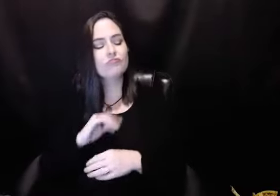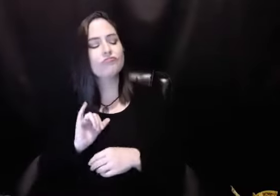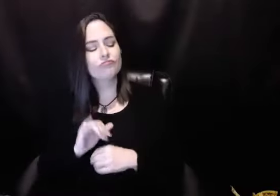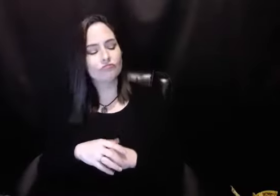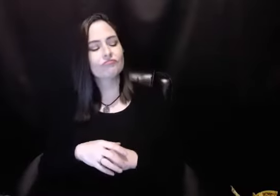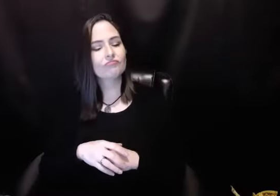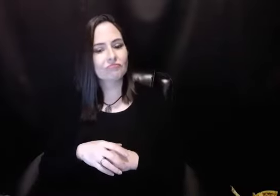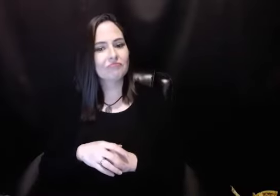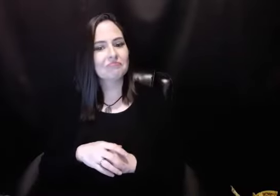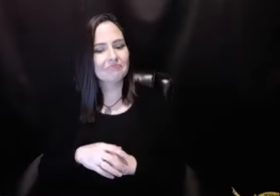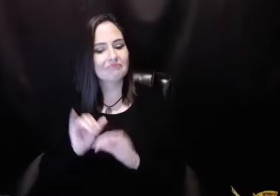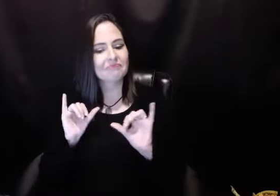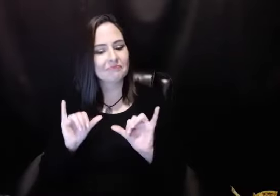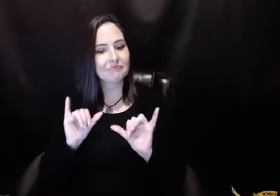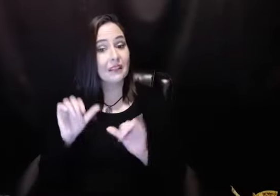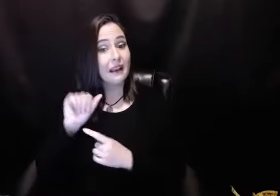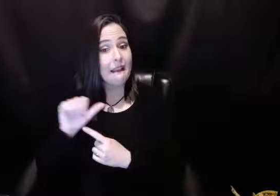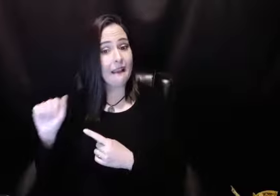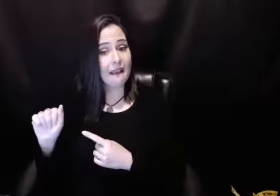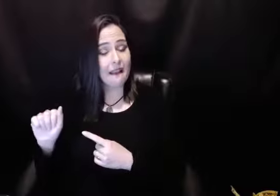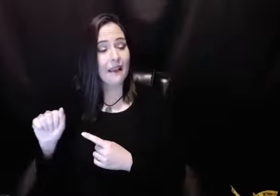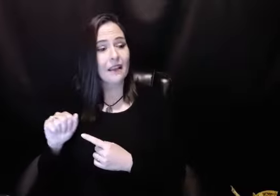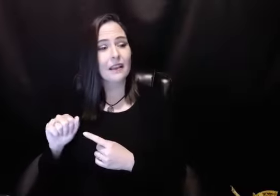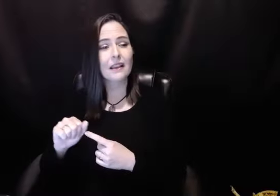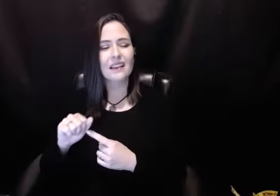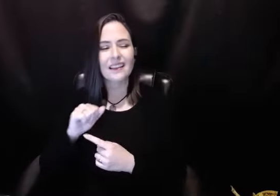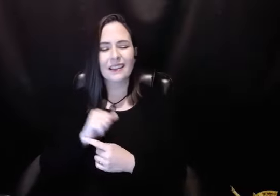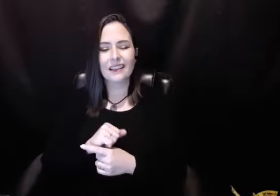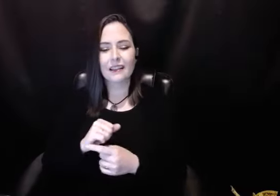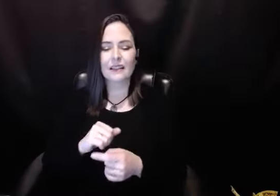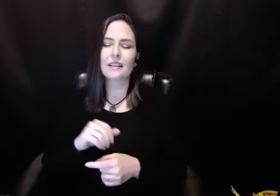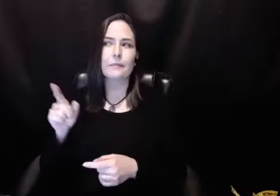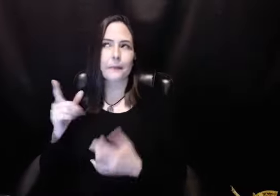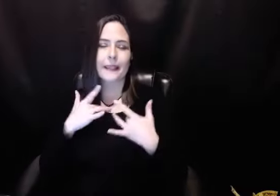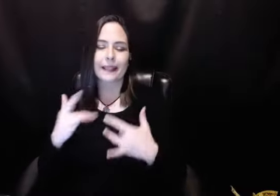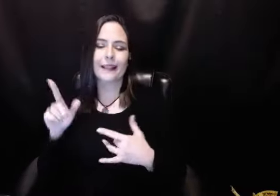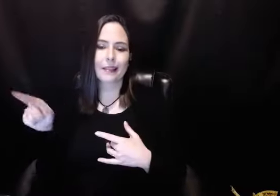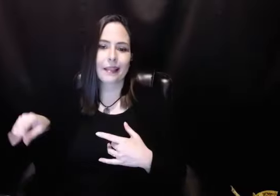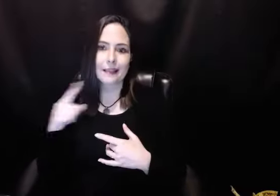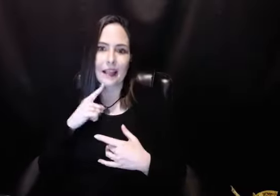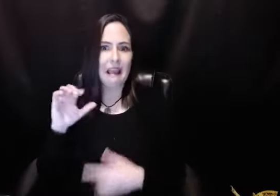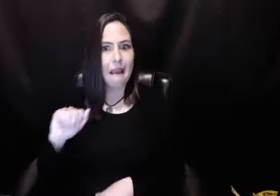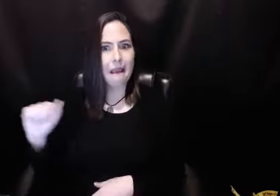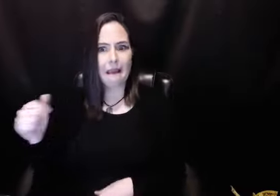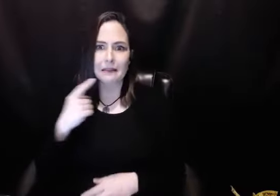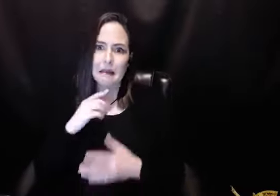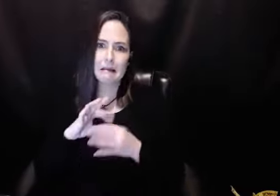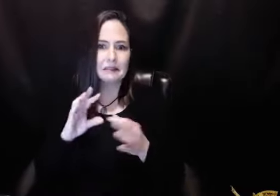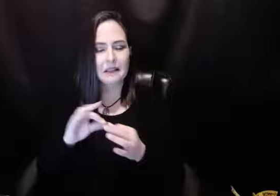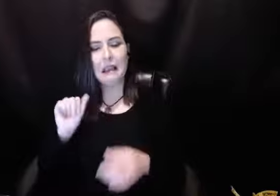Because I don't want to duplicate anything. And he said, oh, well, in AA, don't you hate it when they start like that? In